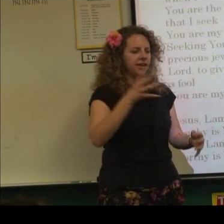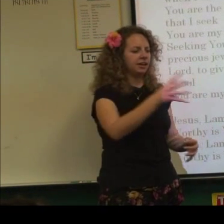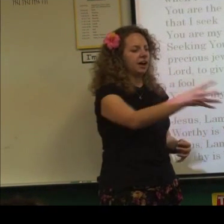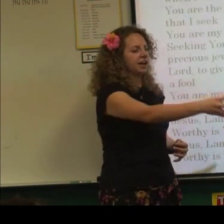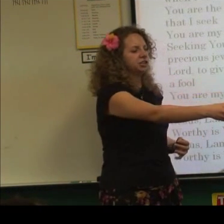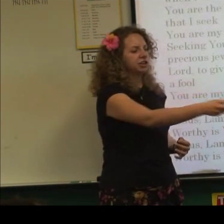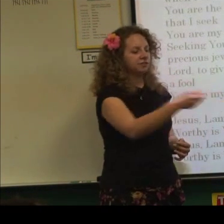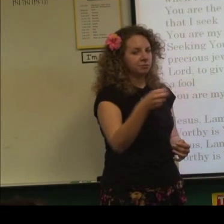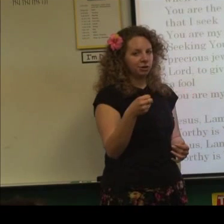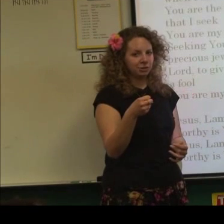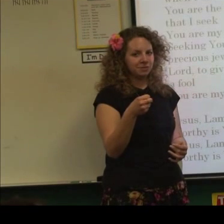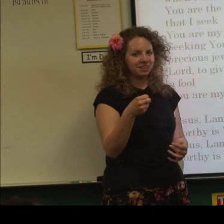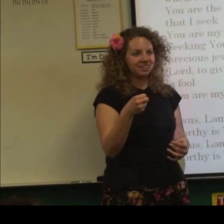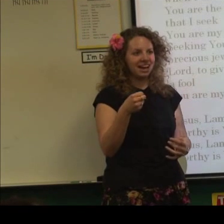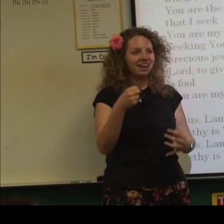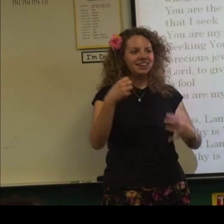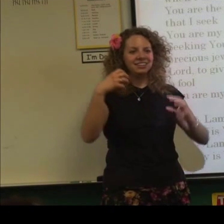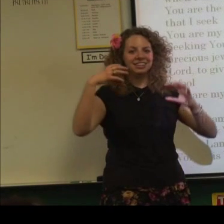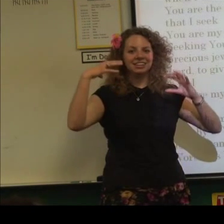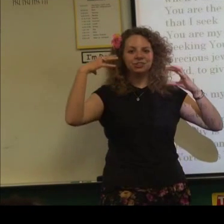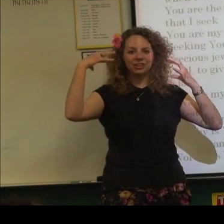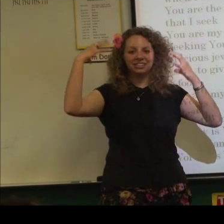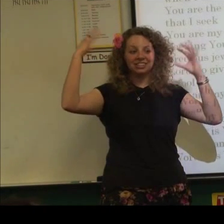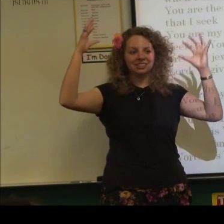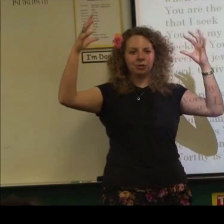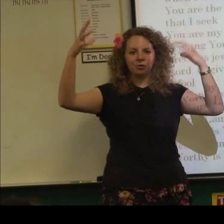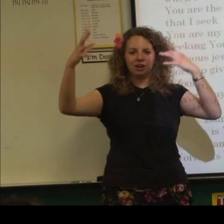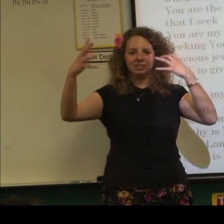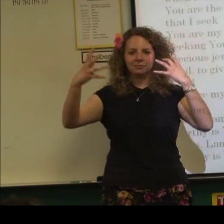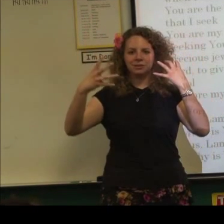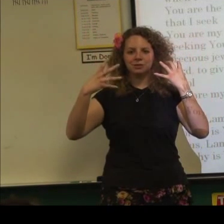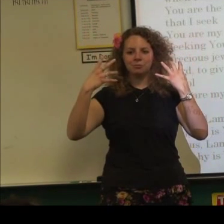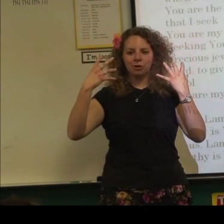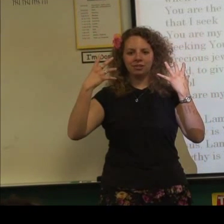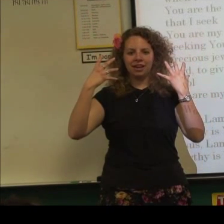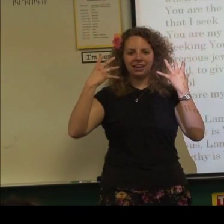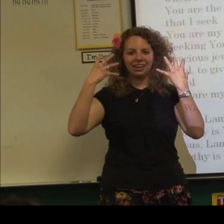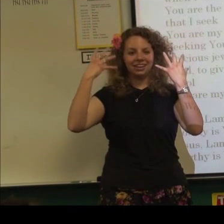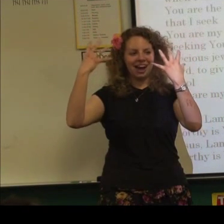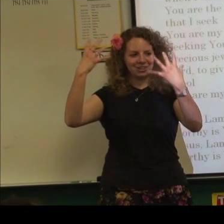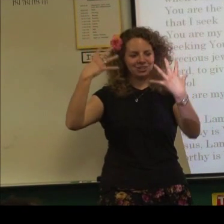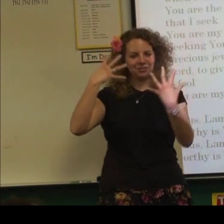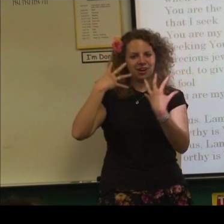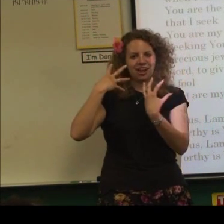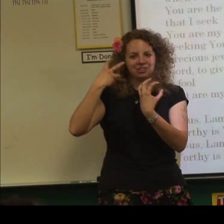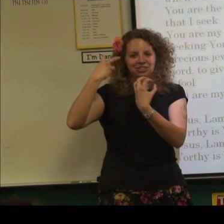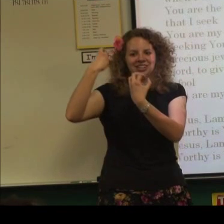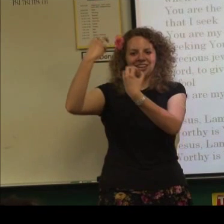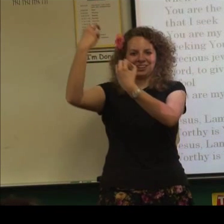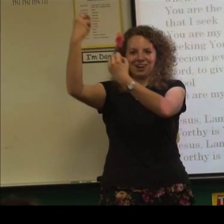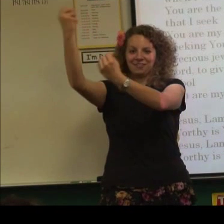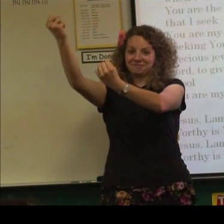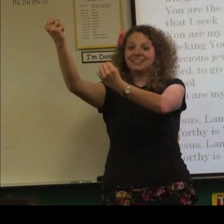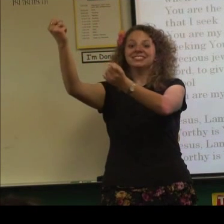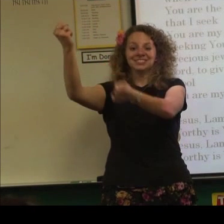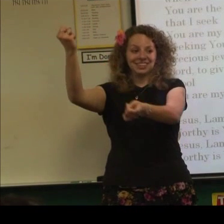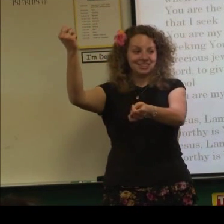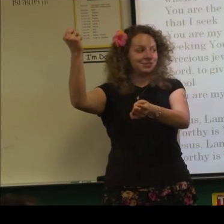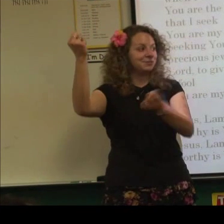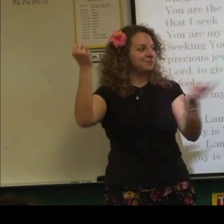like, I took it from her or something like that, then it translates the whole concept into more like an action of God actually taking it off of me. So that's cool.